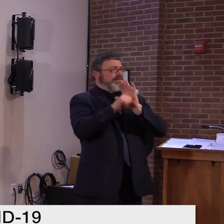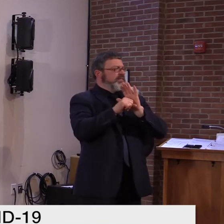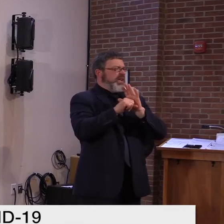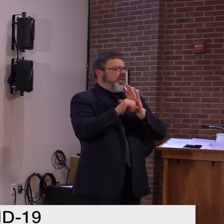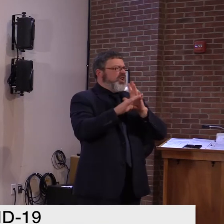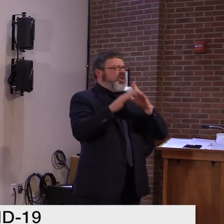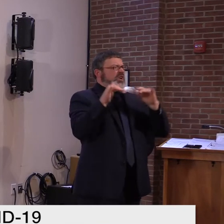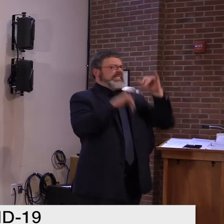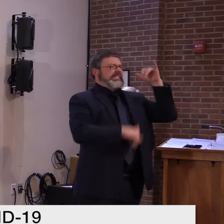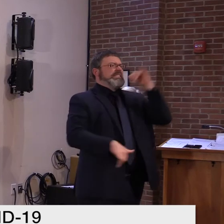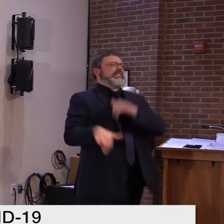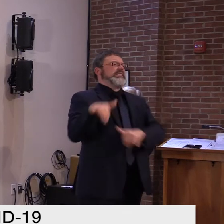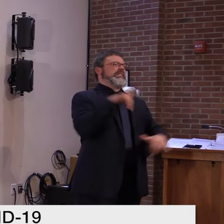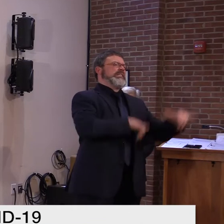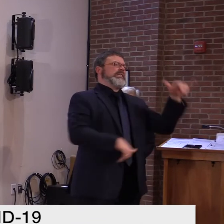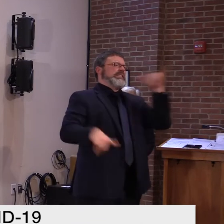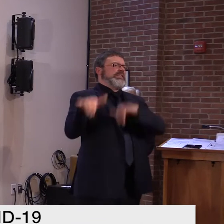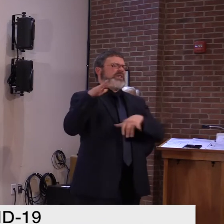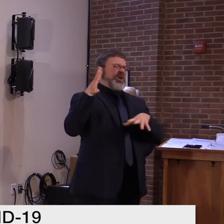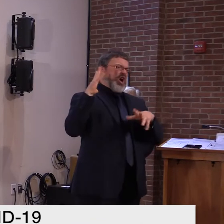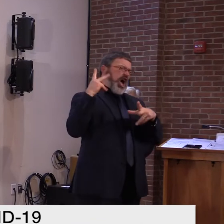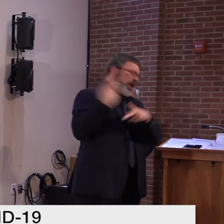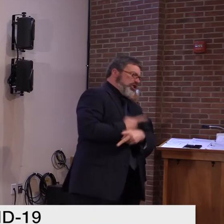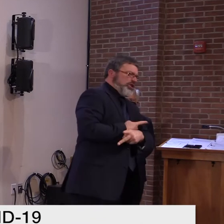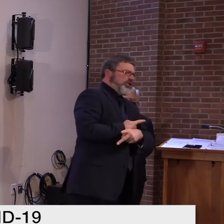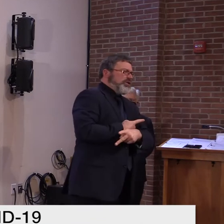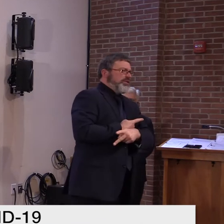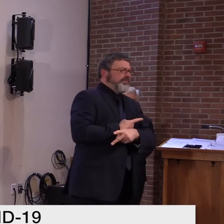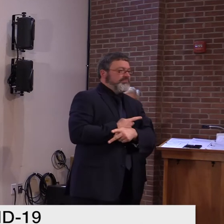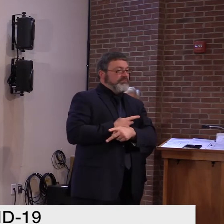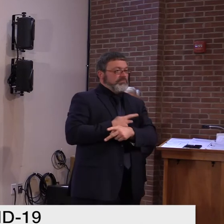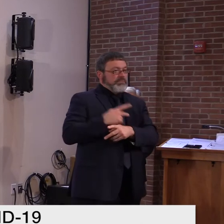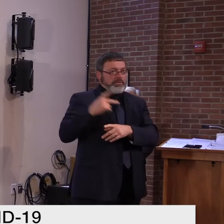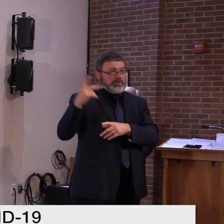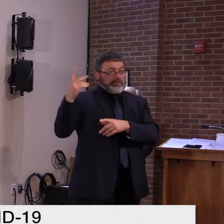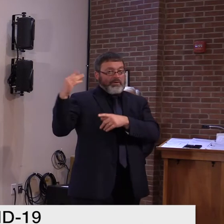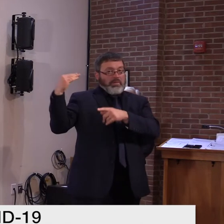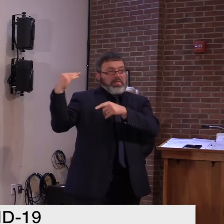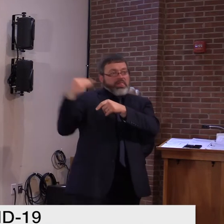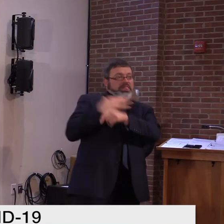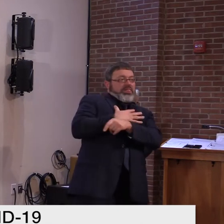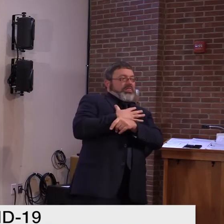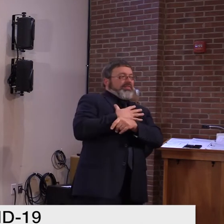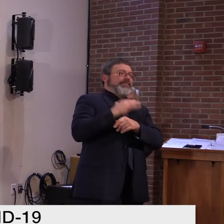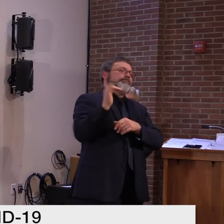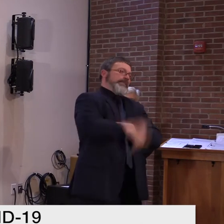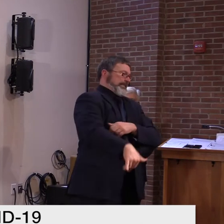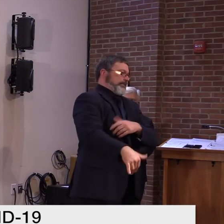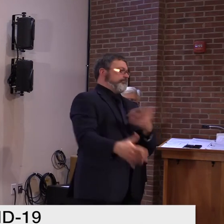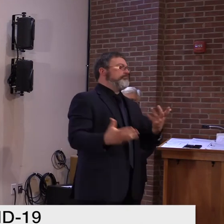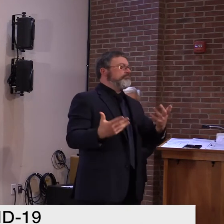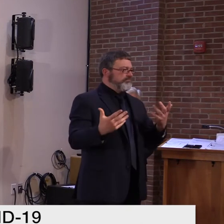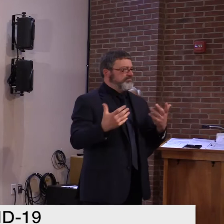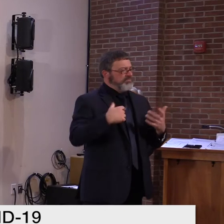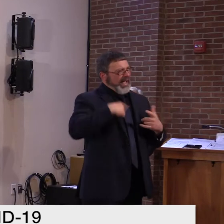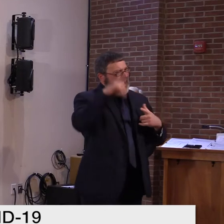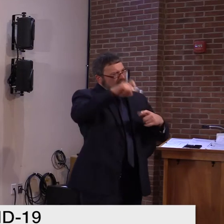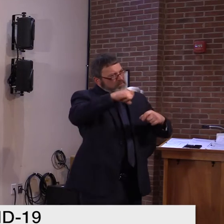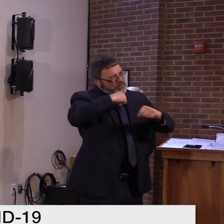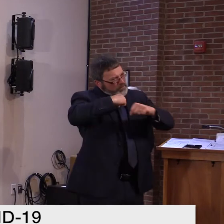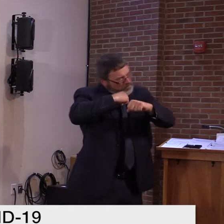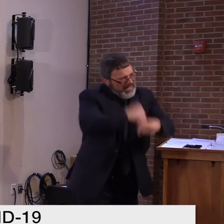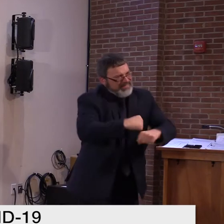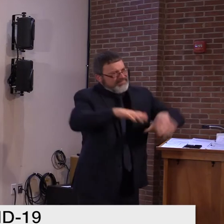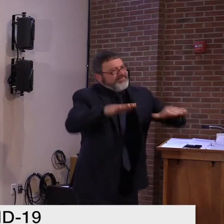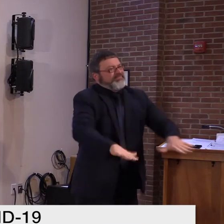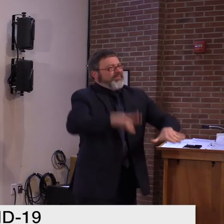protect our neighbors, protect our families. Because I know, again, we saw it. We proved it. We can do this. But it's going